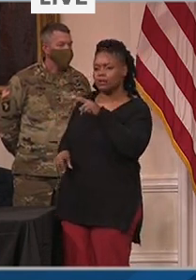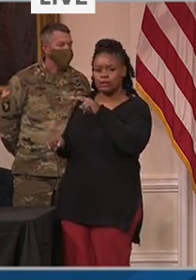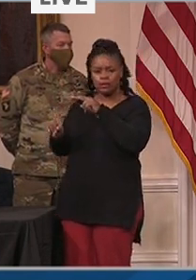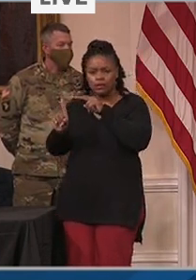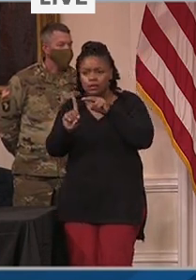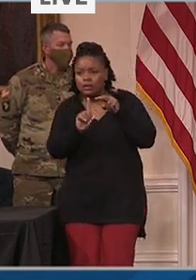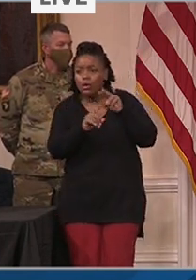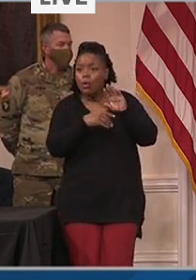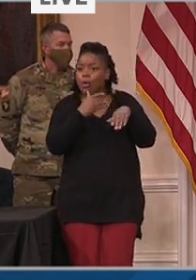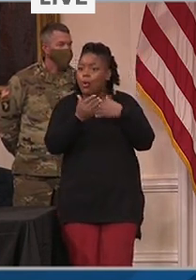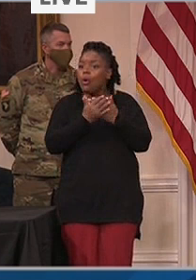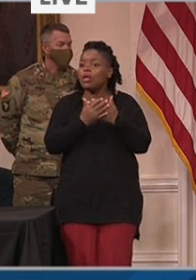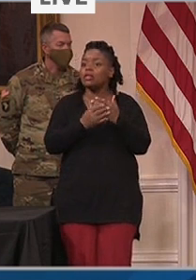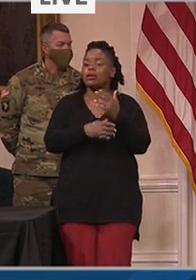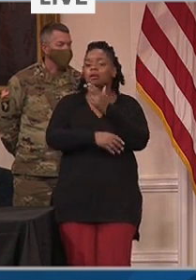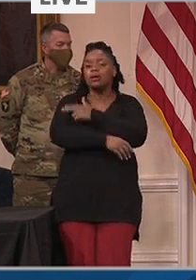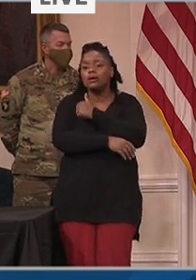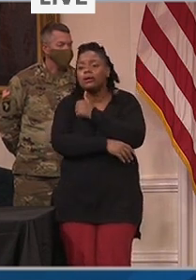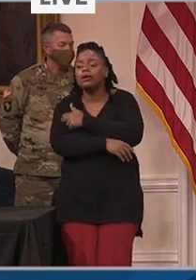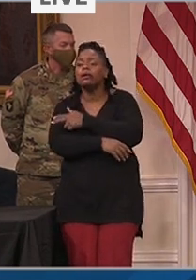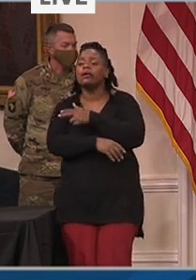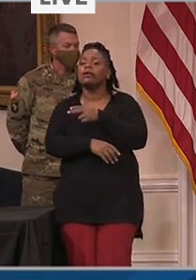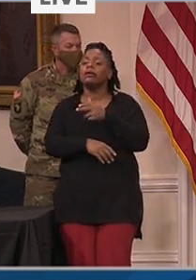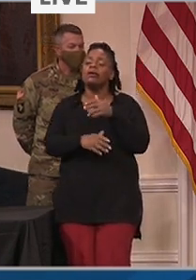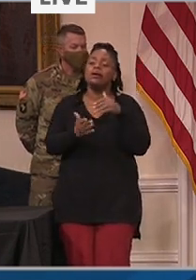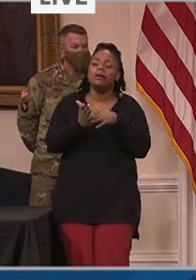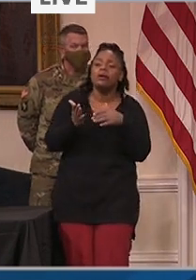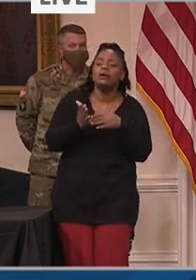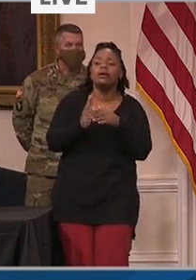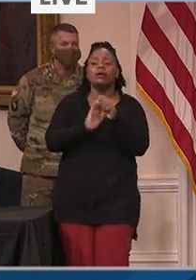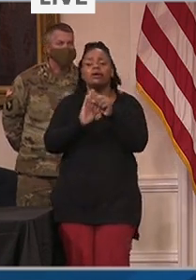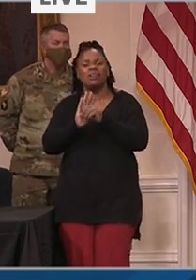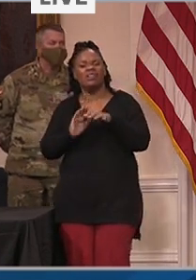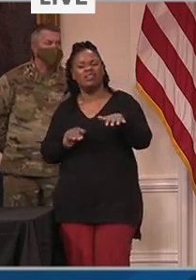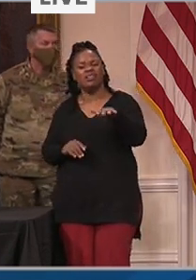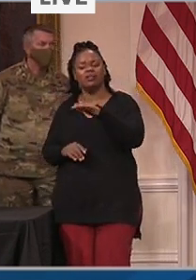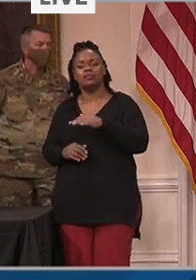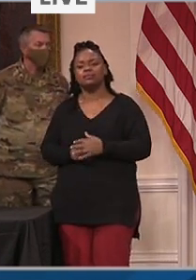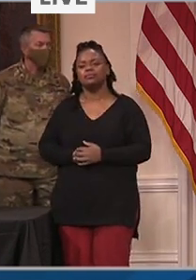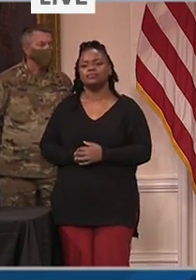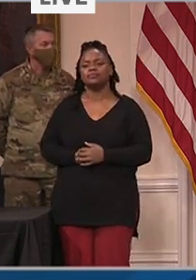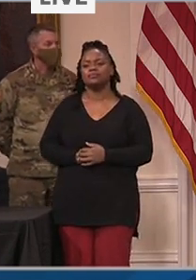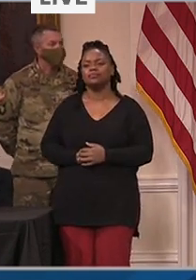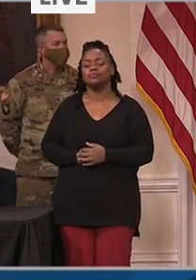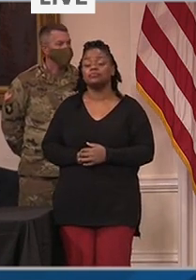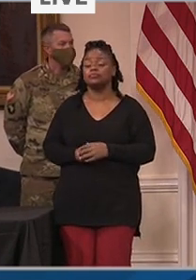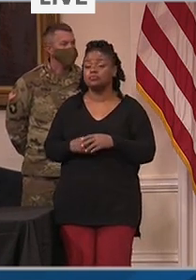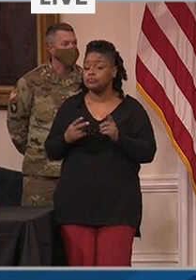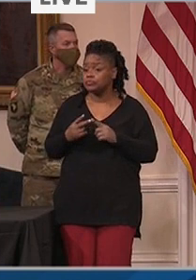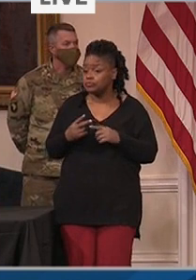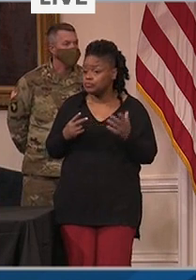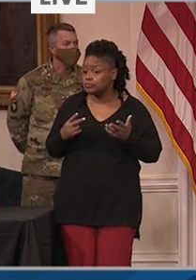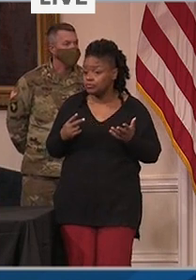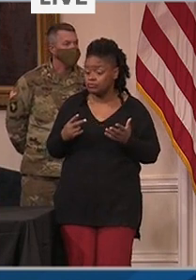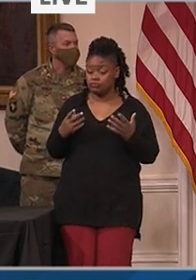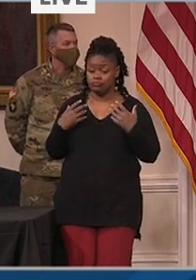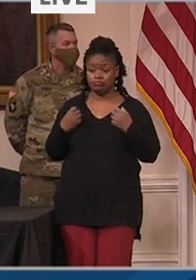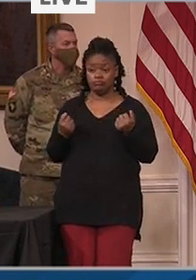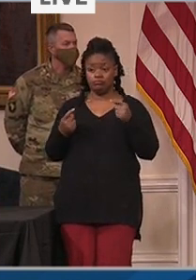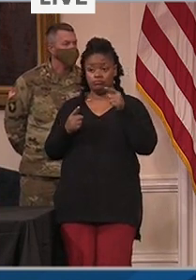The Maryland Department of Health is also issuing an order today which states that any facility